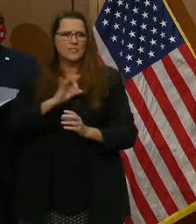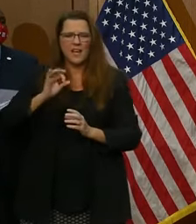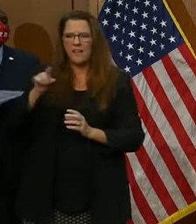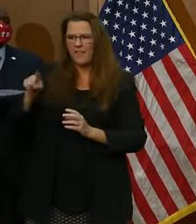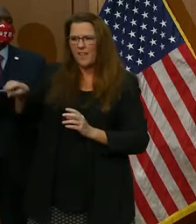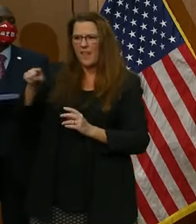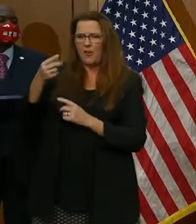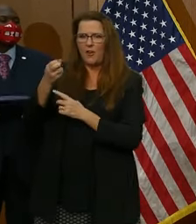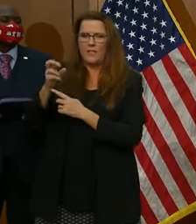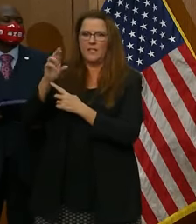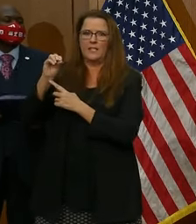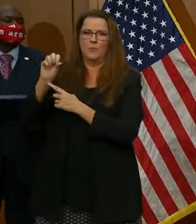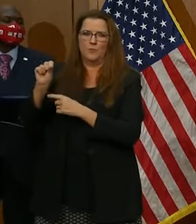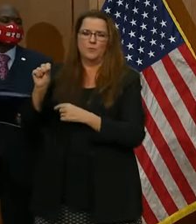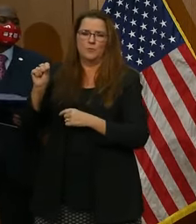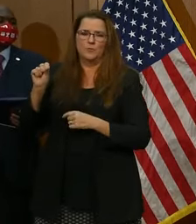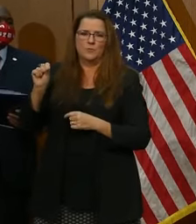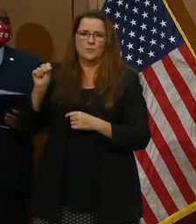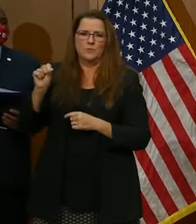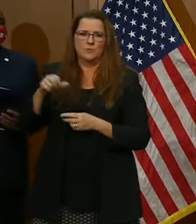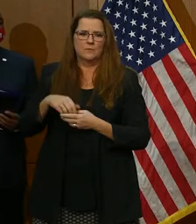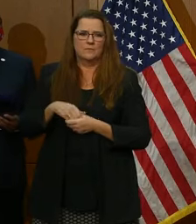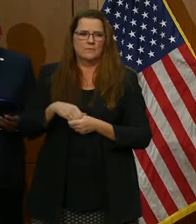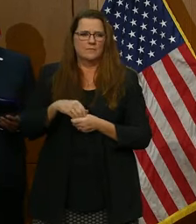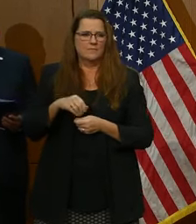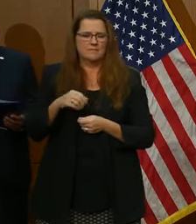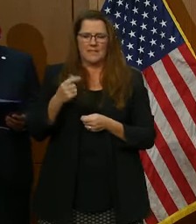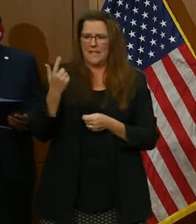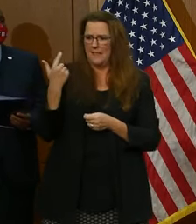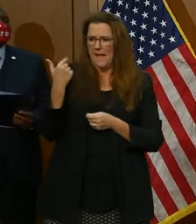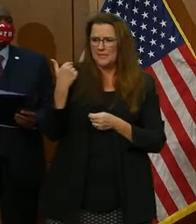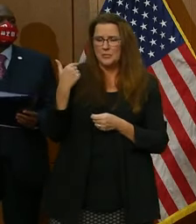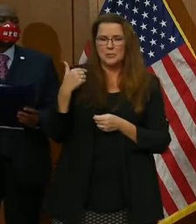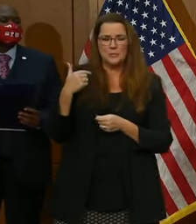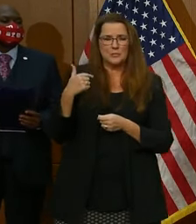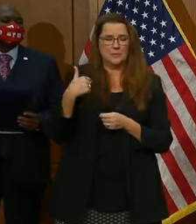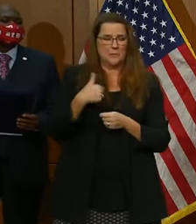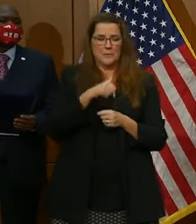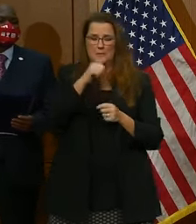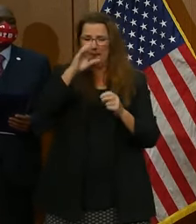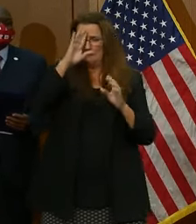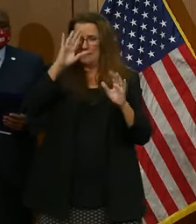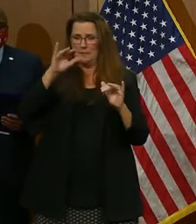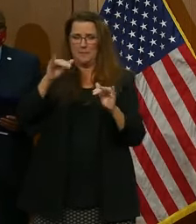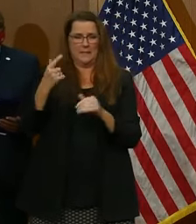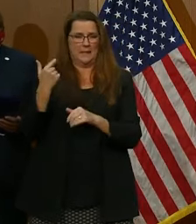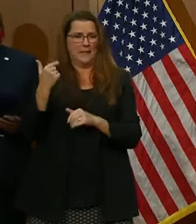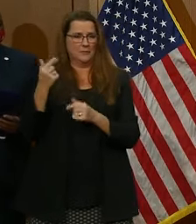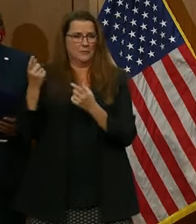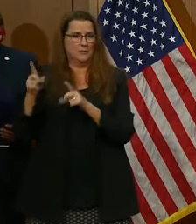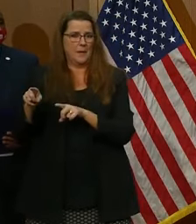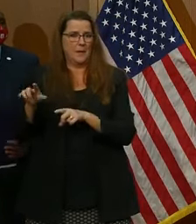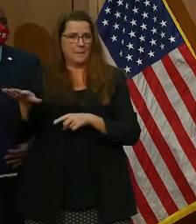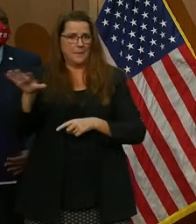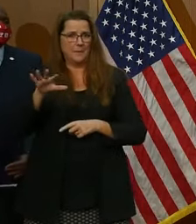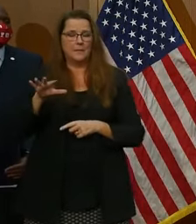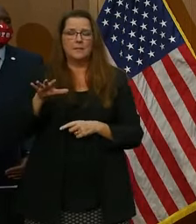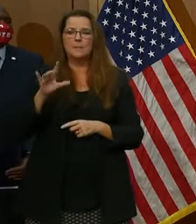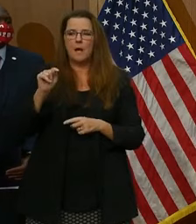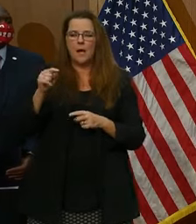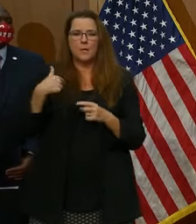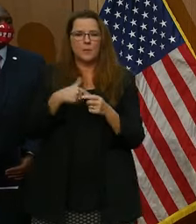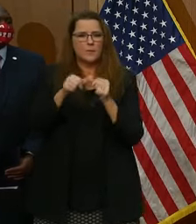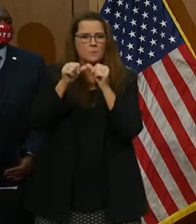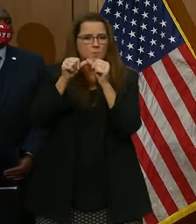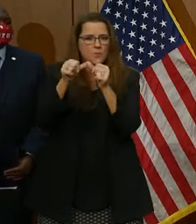of our children. We all know that last year wasn't what any of us expected. As we move ahead, we encourage you to continue to